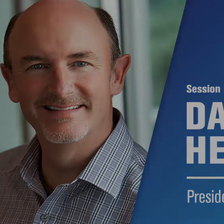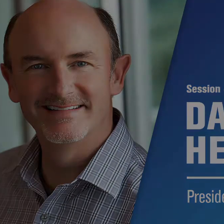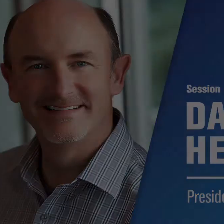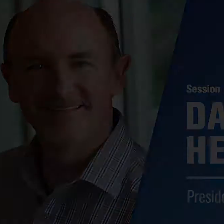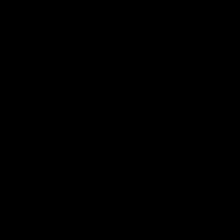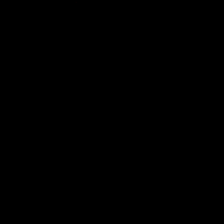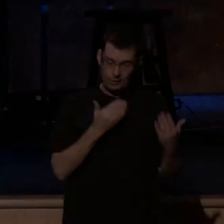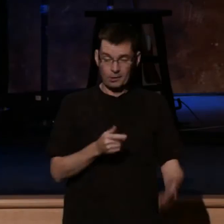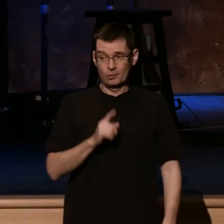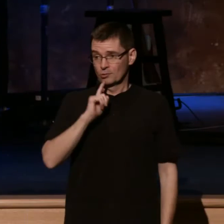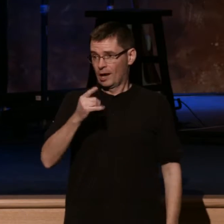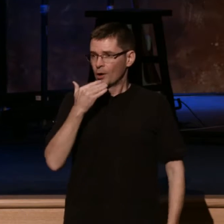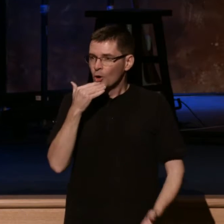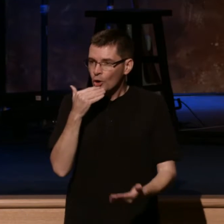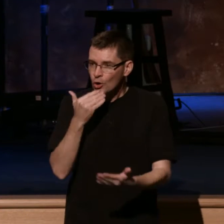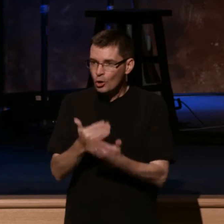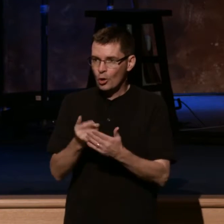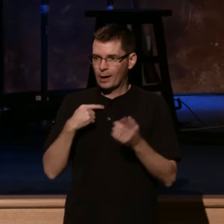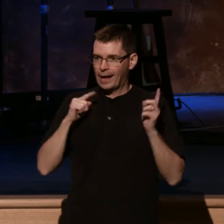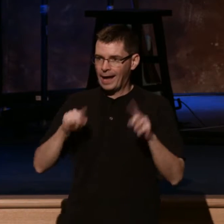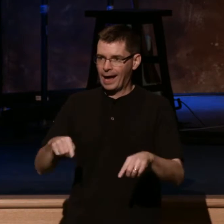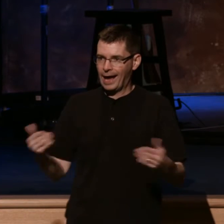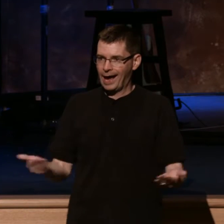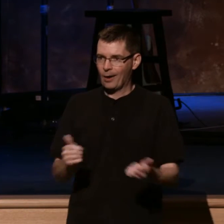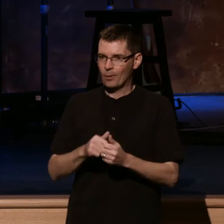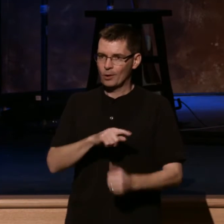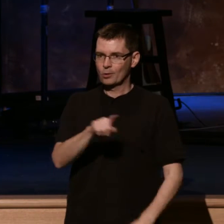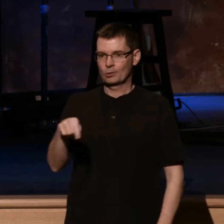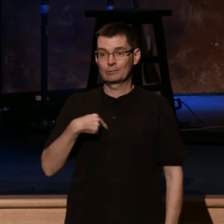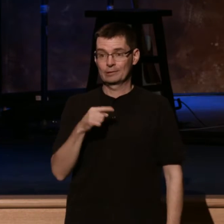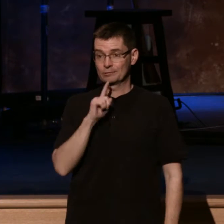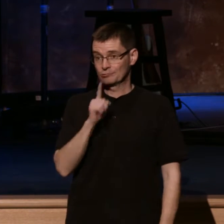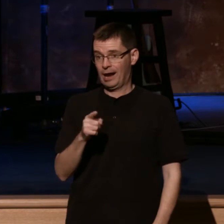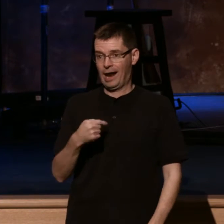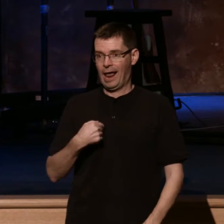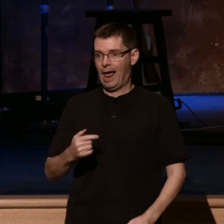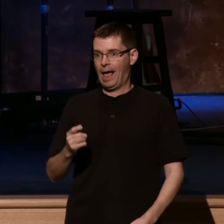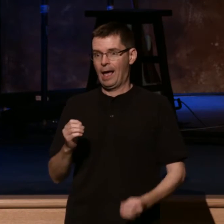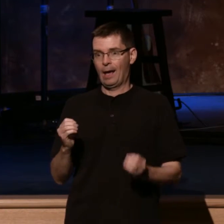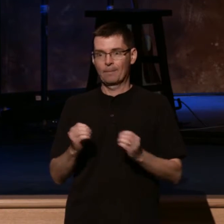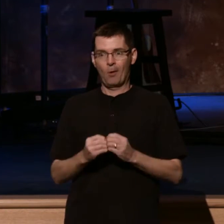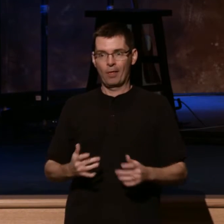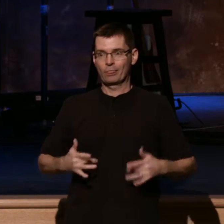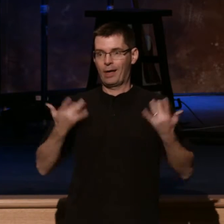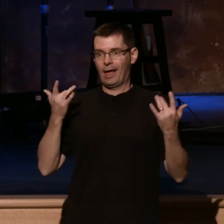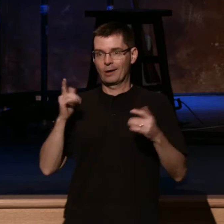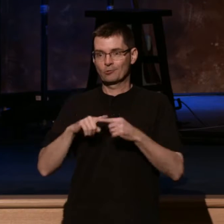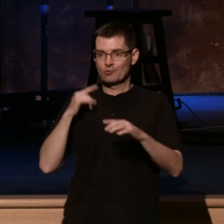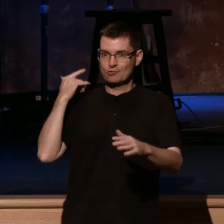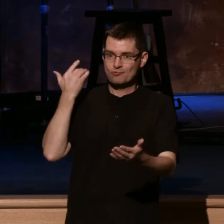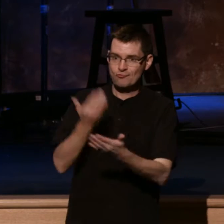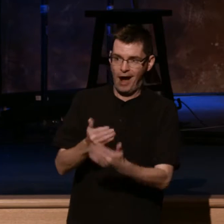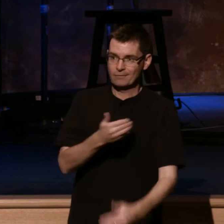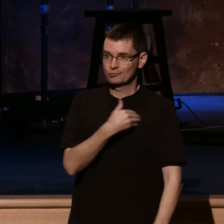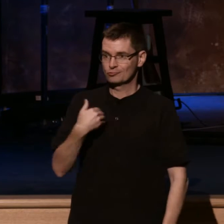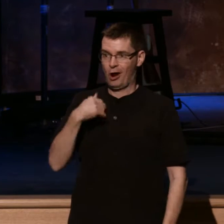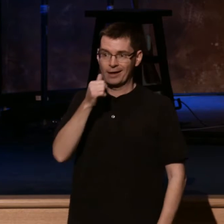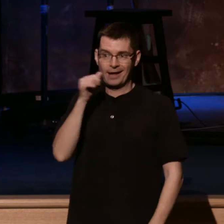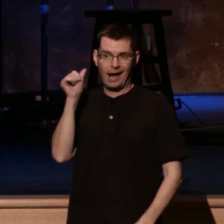It is so good to be with you guys. I was never more thrilled to land in Toronto this morning than anywhere in the world. And